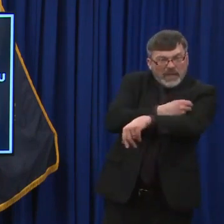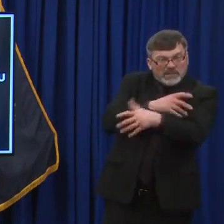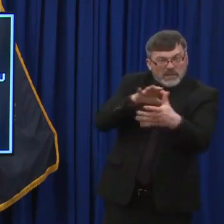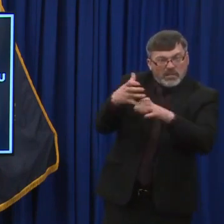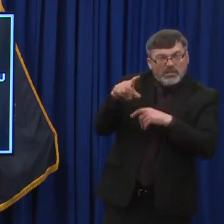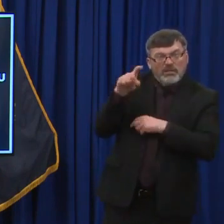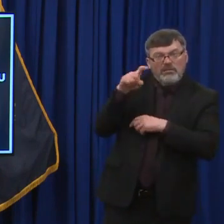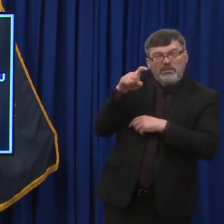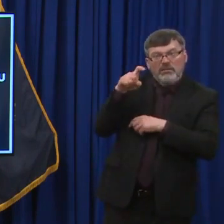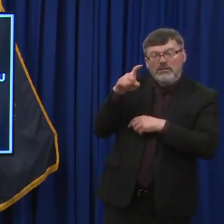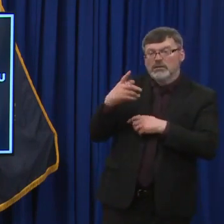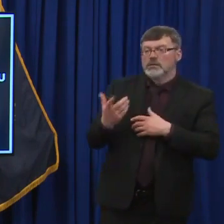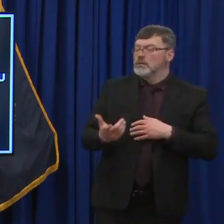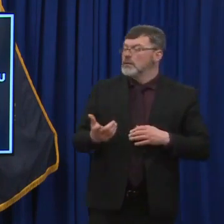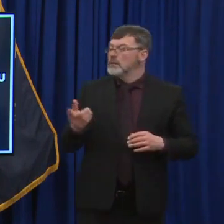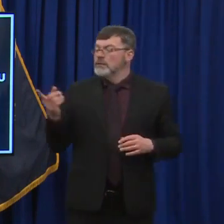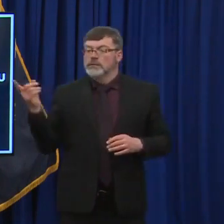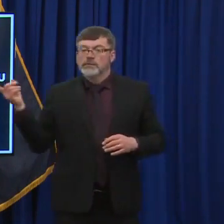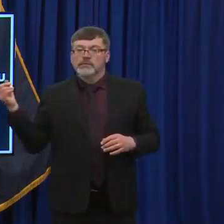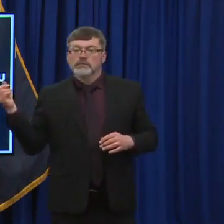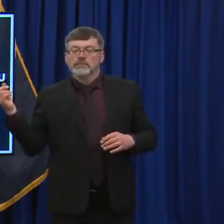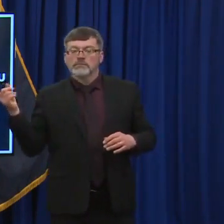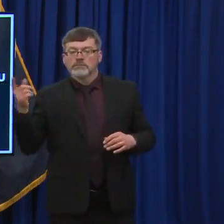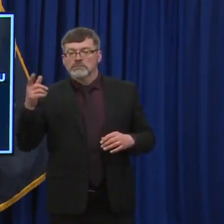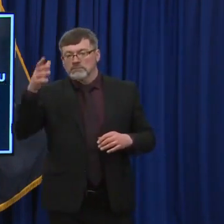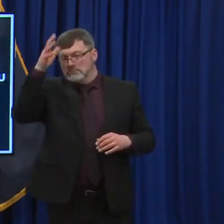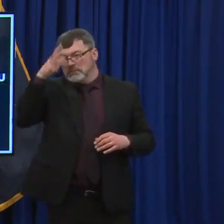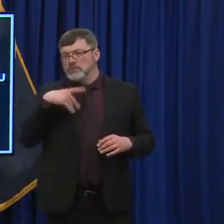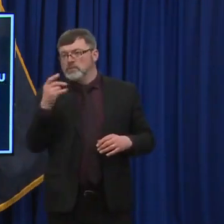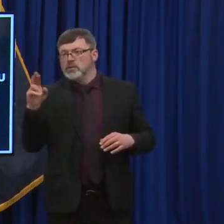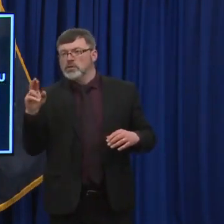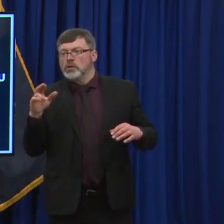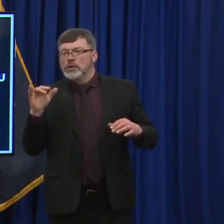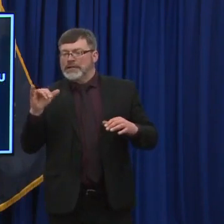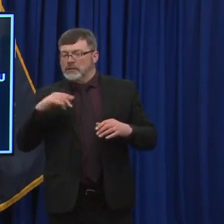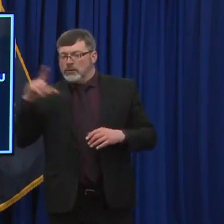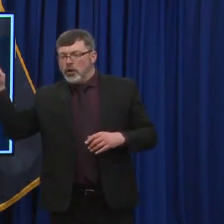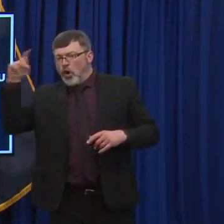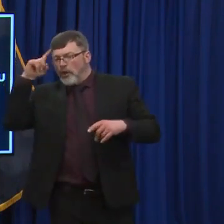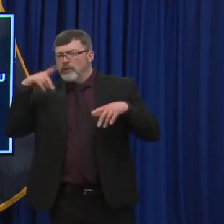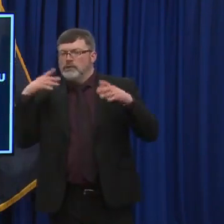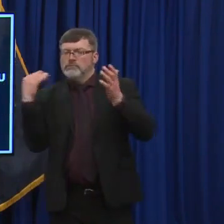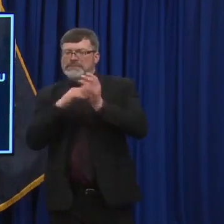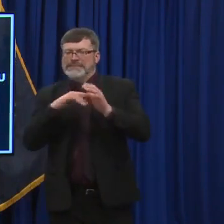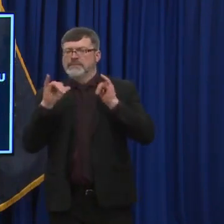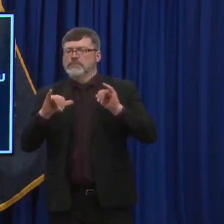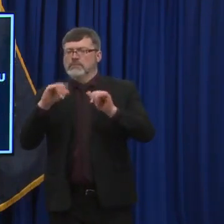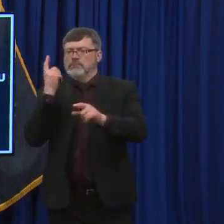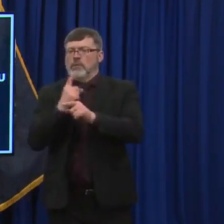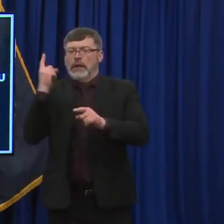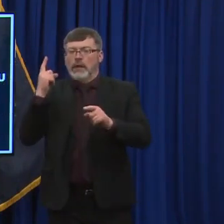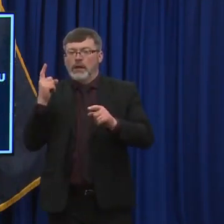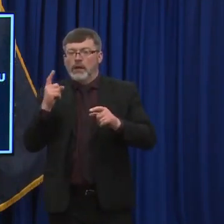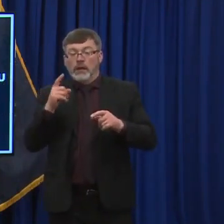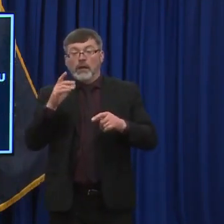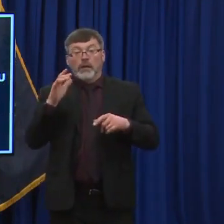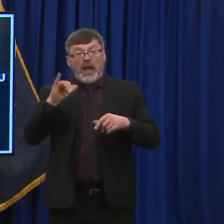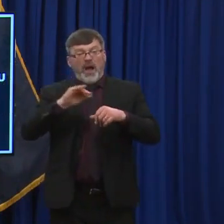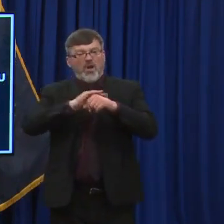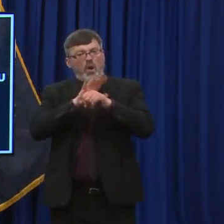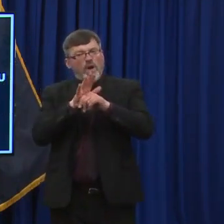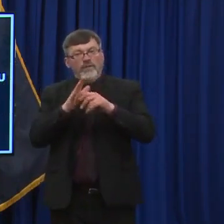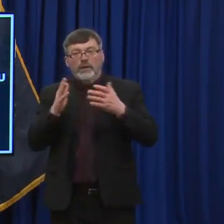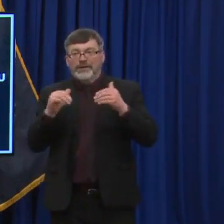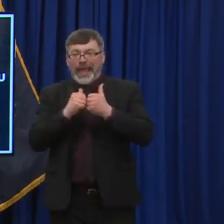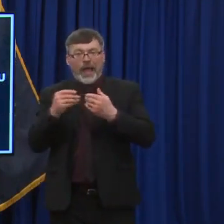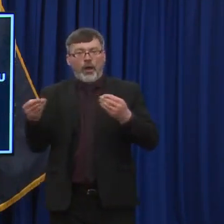Yeah, so I just want to emphasize what the governor said is that, you know, I we know how this virus spreads, it spreads person to person.